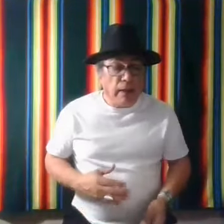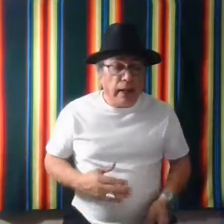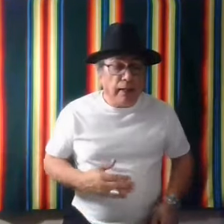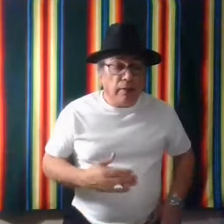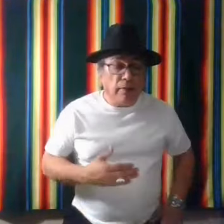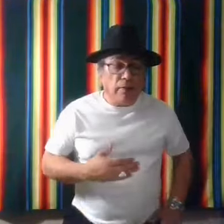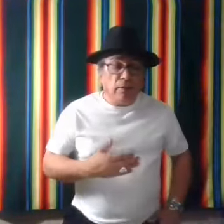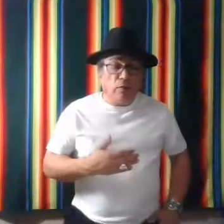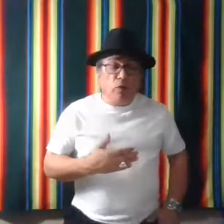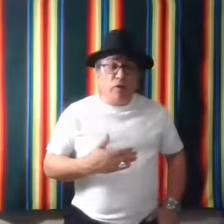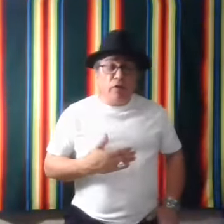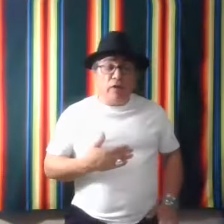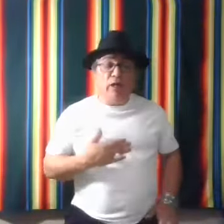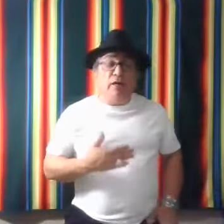And the word love,